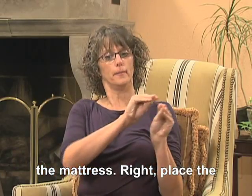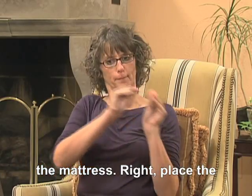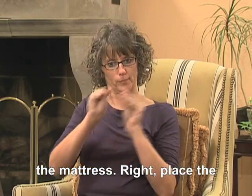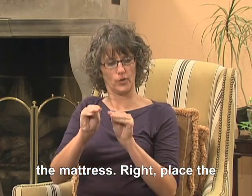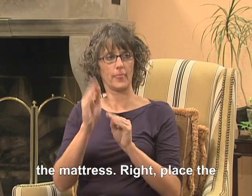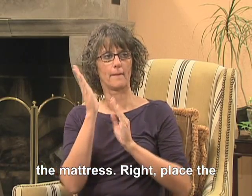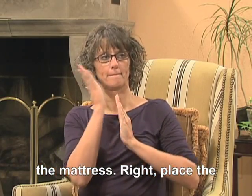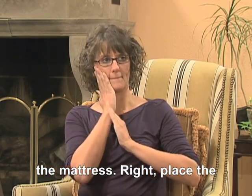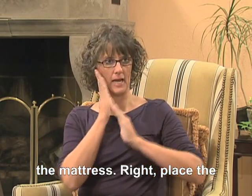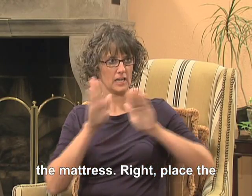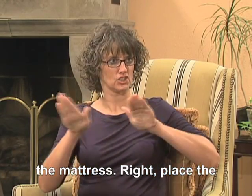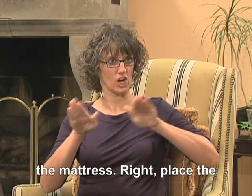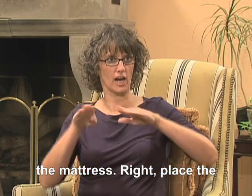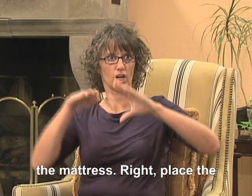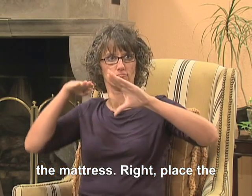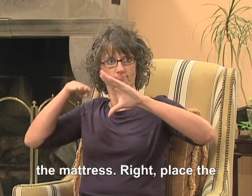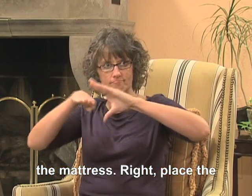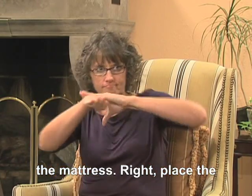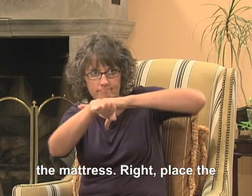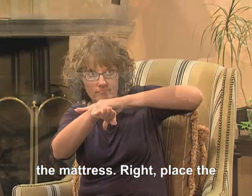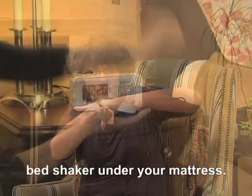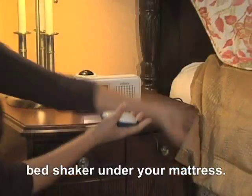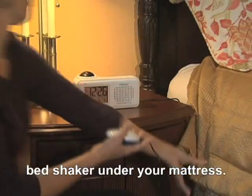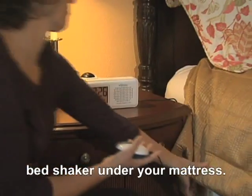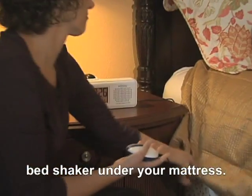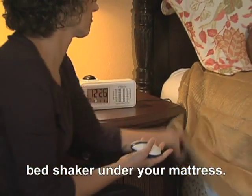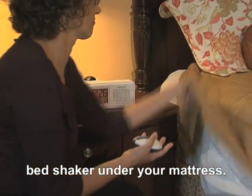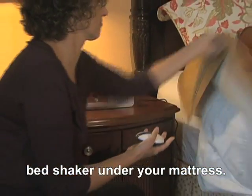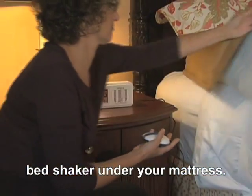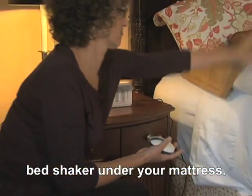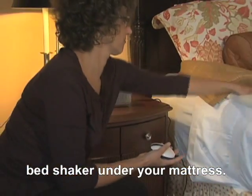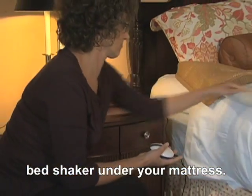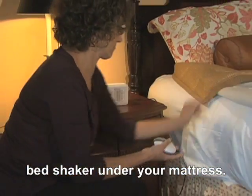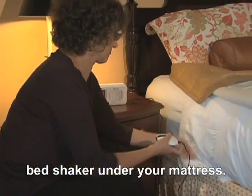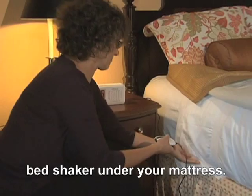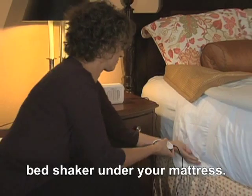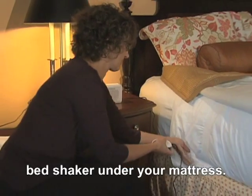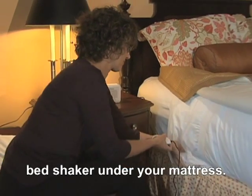Right. Place the bed shaker under your mattress.